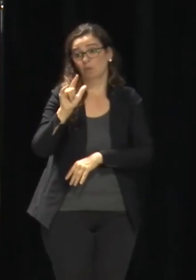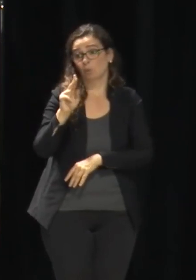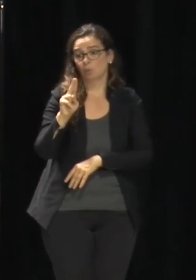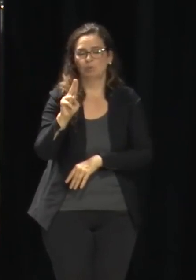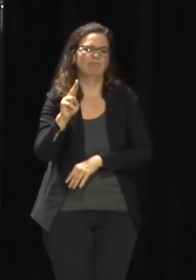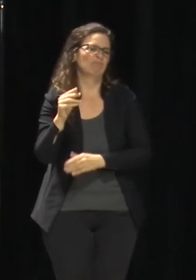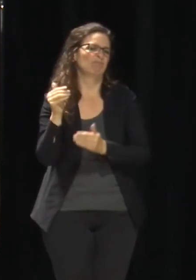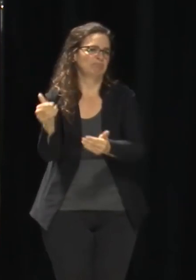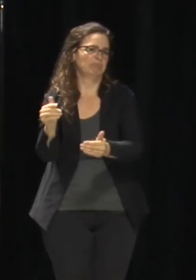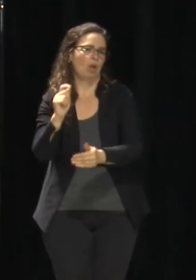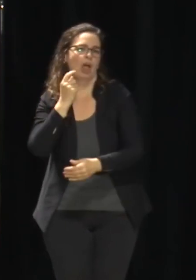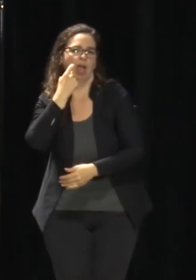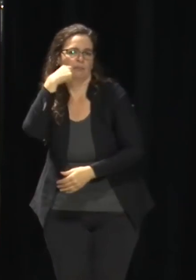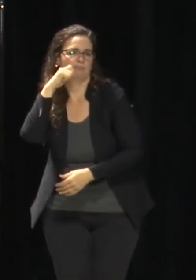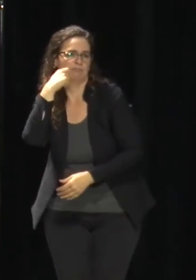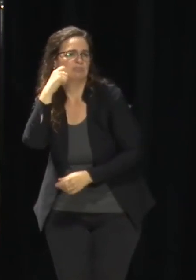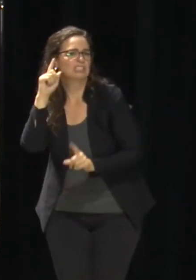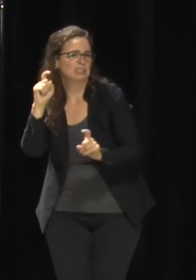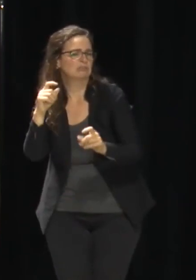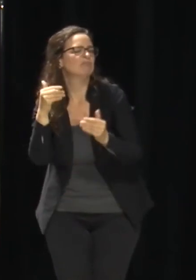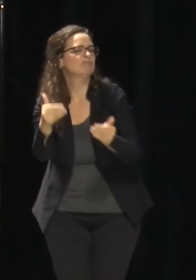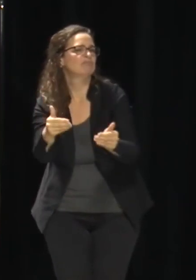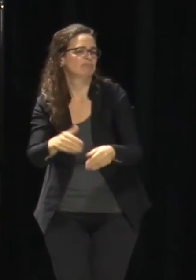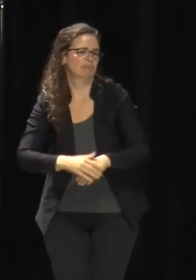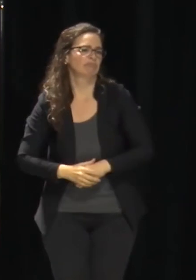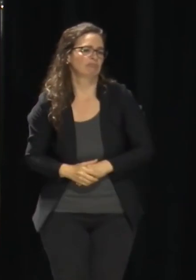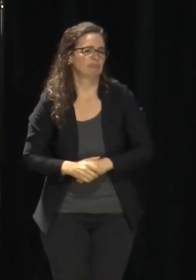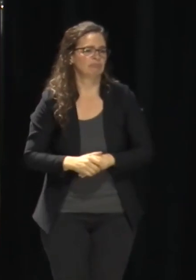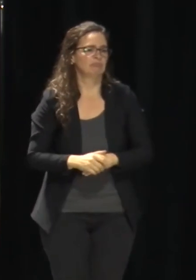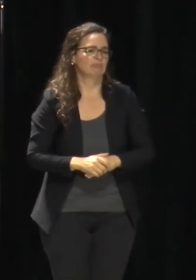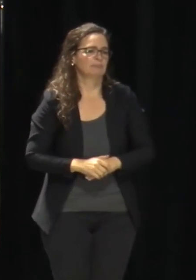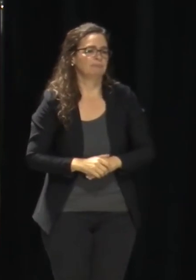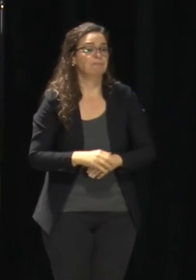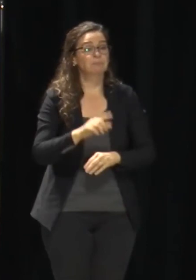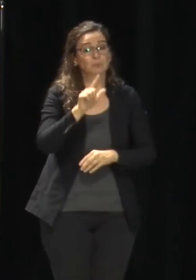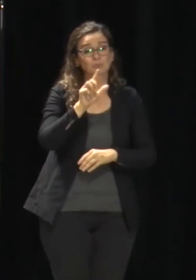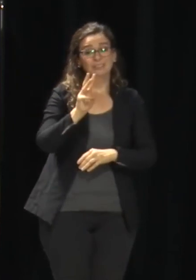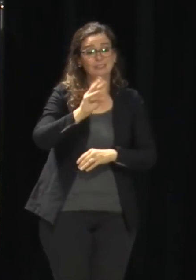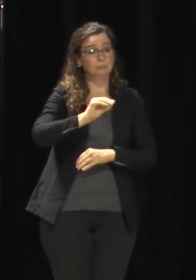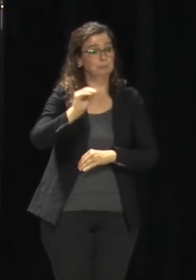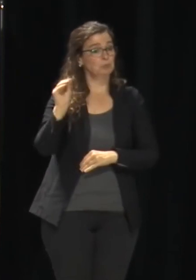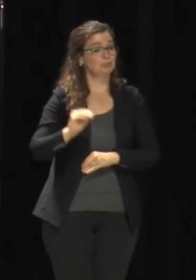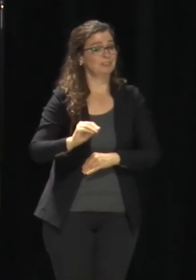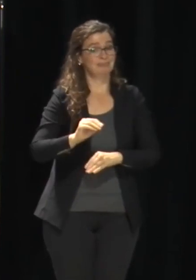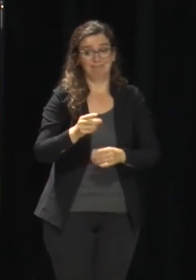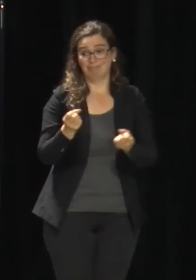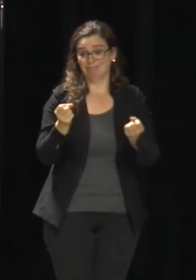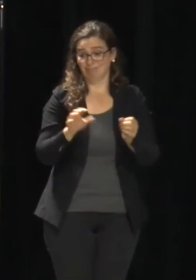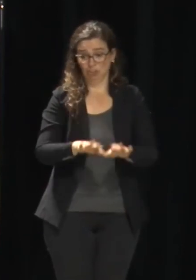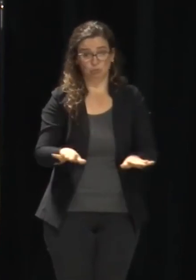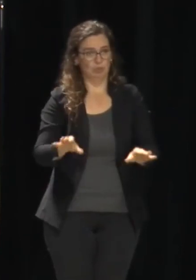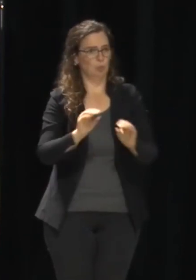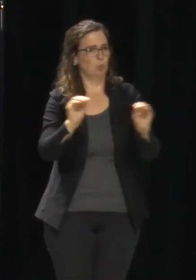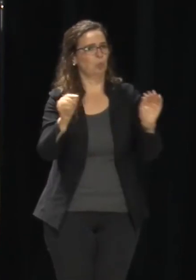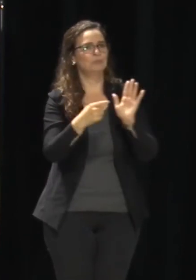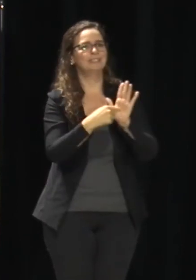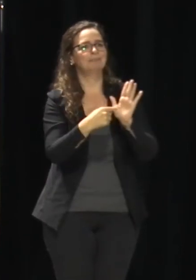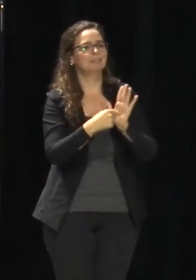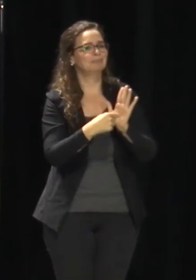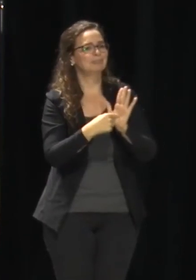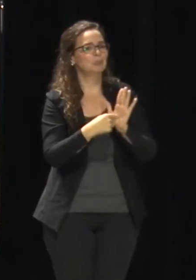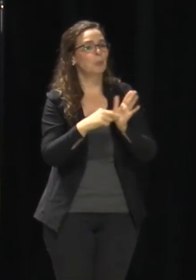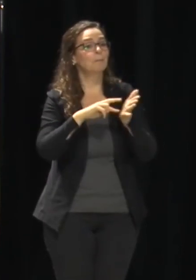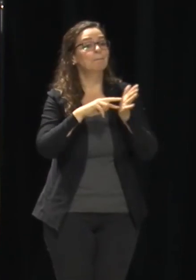Twenty six percent of the cases were asymptomatic. Right. So these are out of twenty three. What is that? Five, six, seven cases where